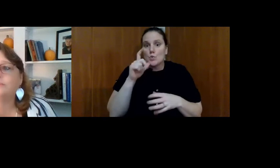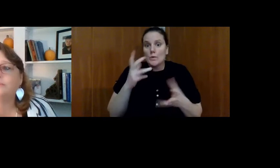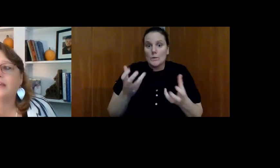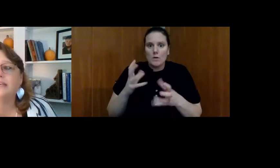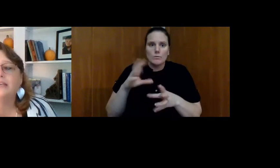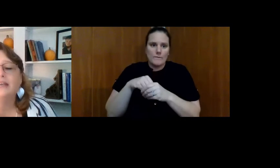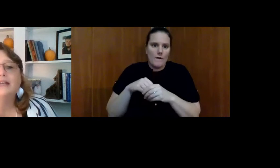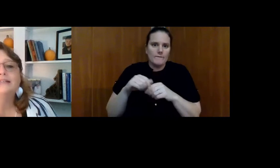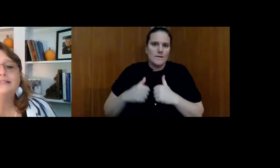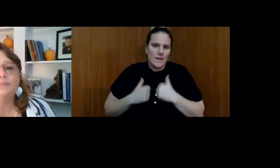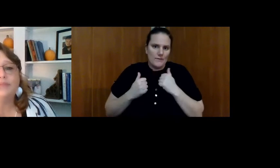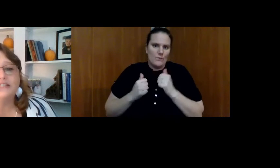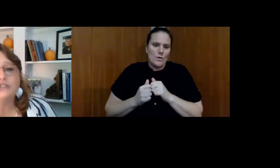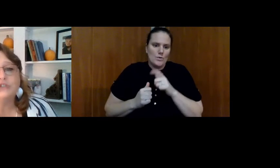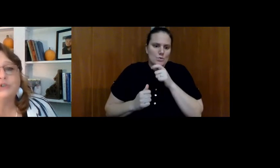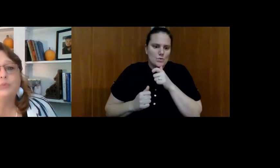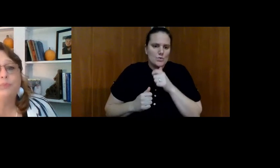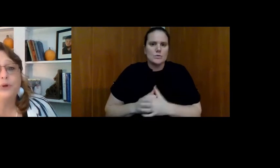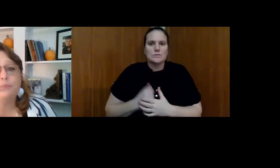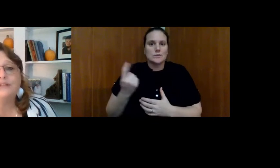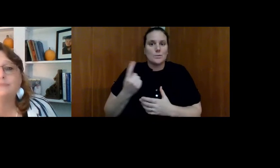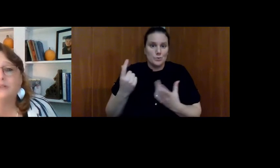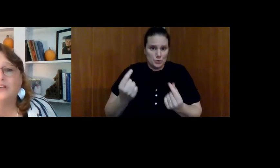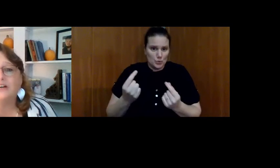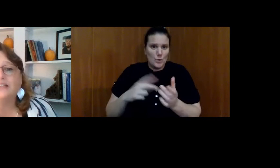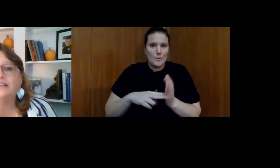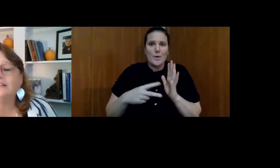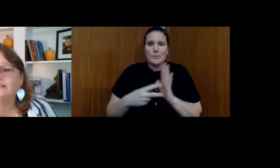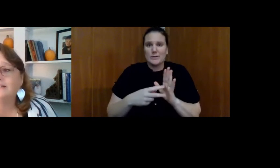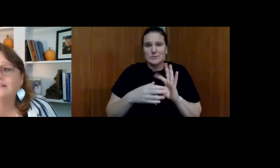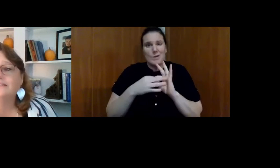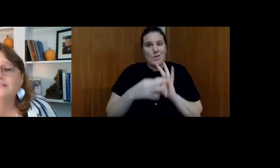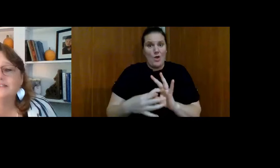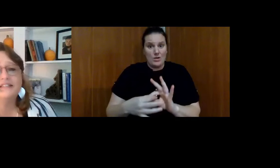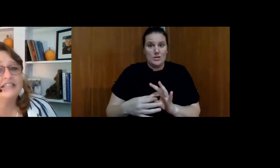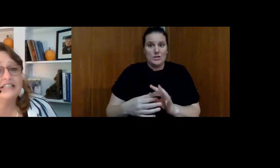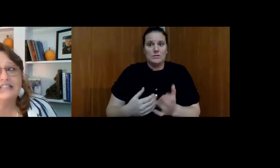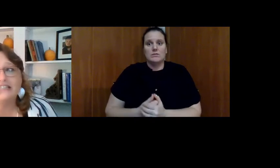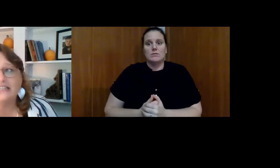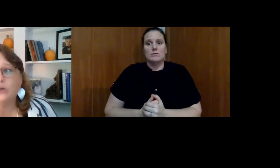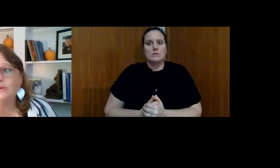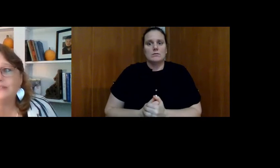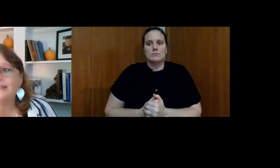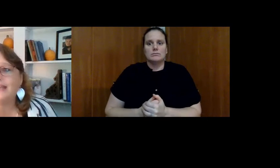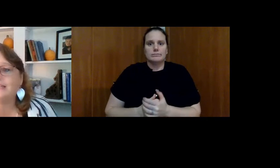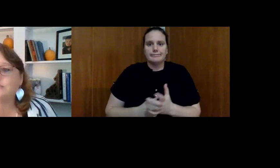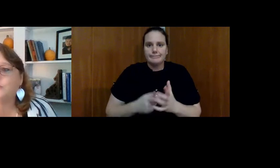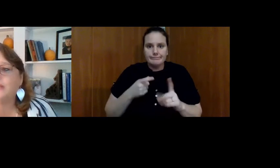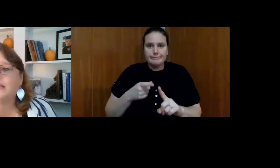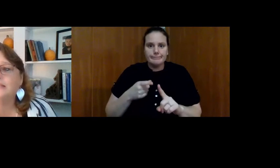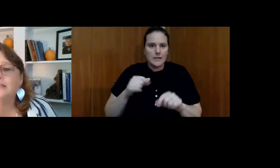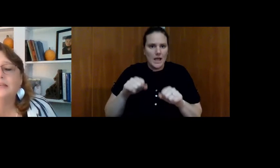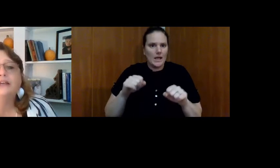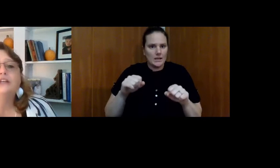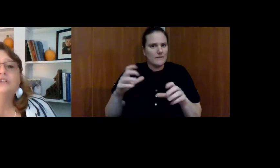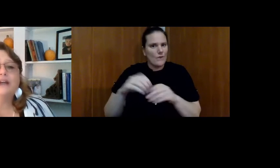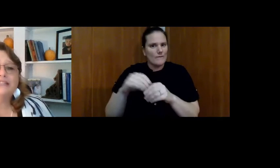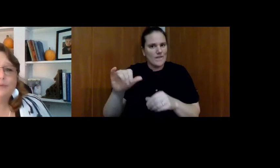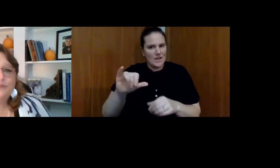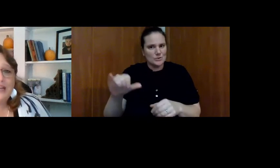to live with, right? Something to do. Purpose. Belonging. Dignity can go into that as well.